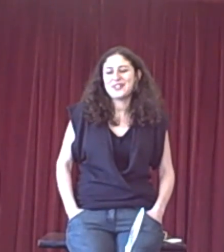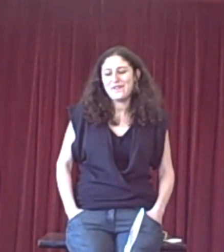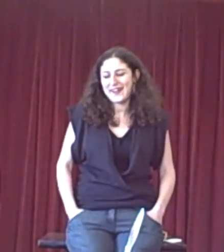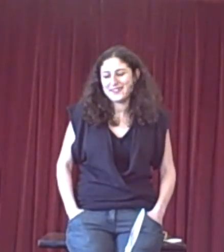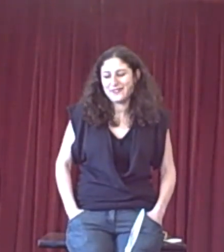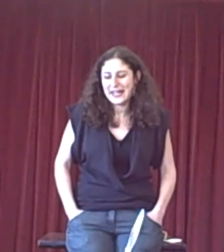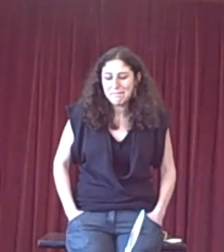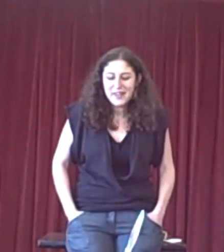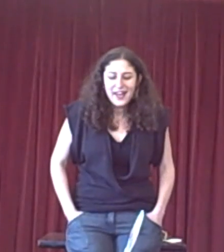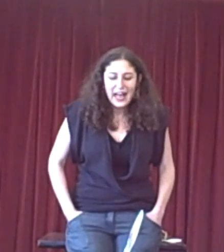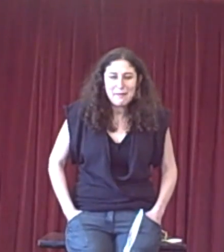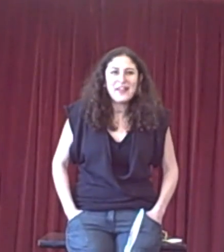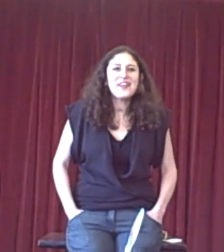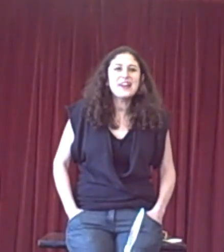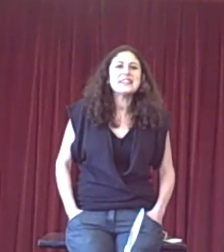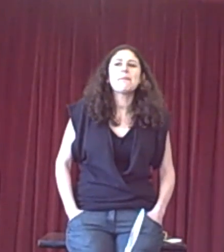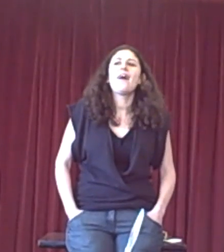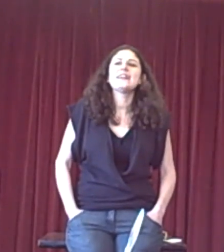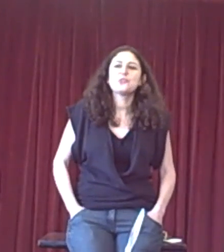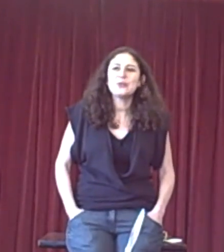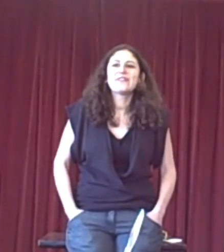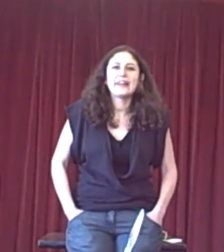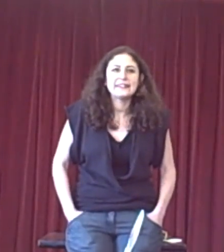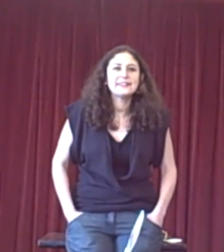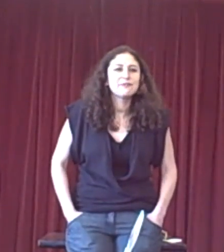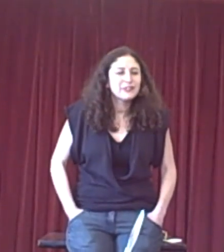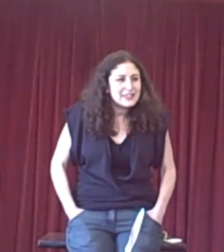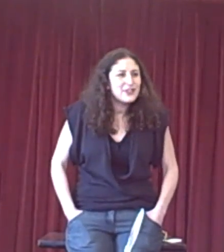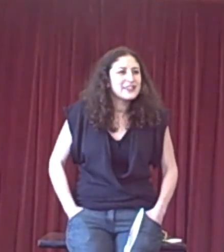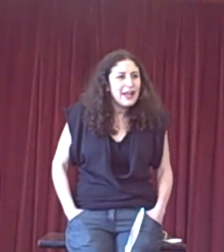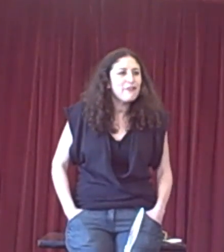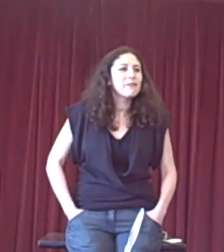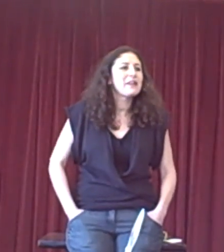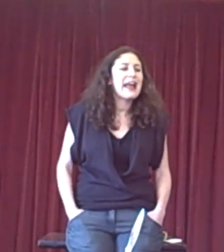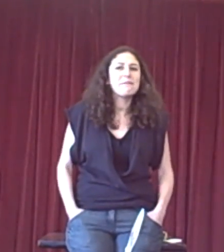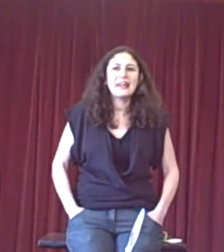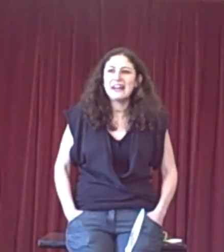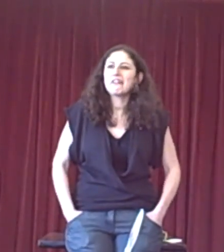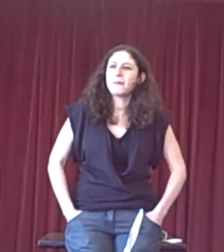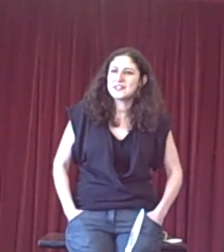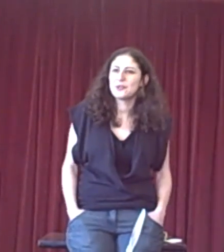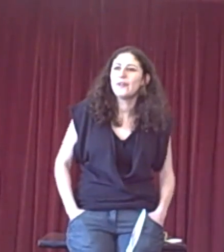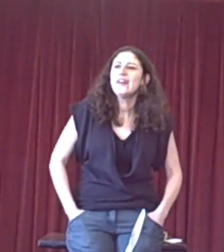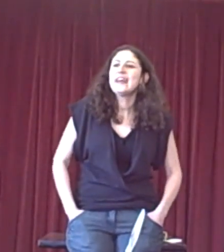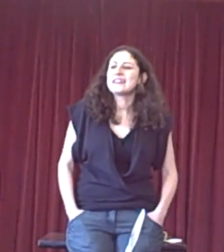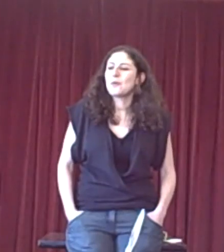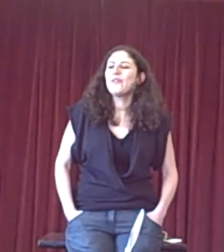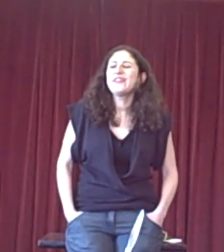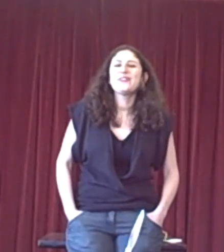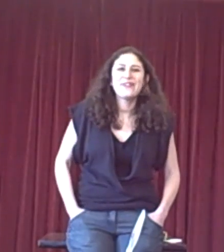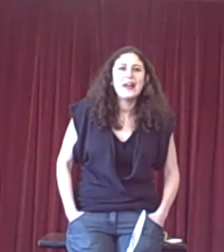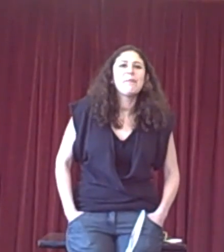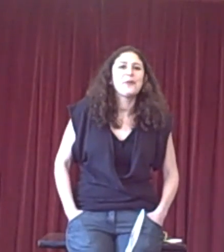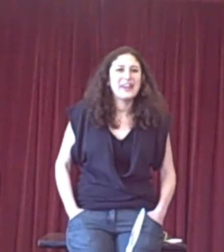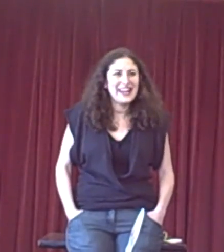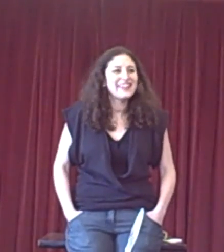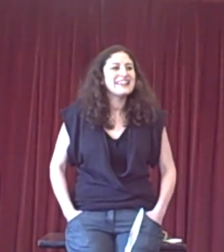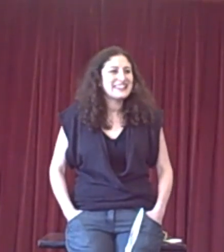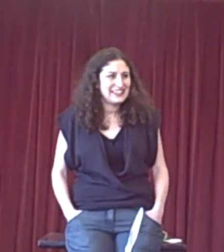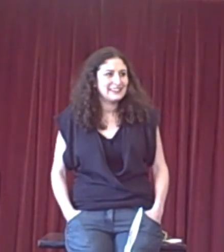effectively. And the idea behind all of this, as you can tell from the name, killer rebuttal, is I want to develop your killer instincts.